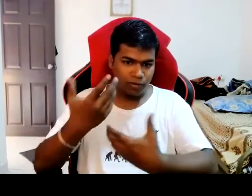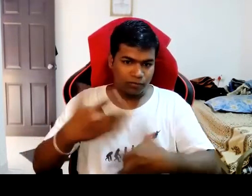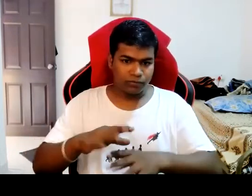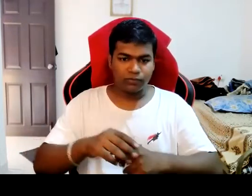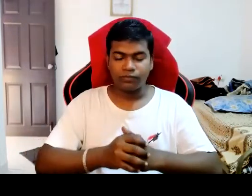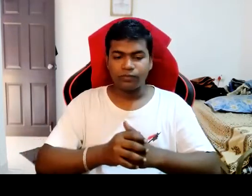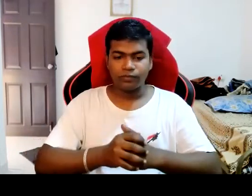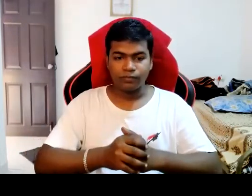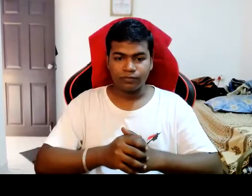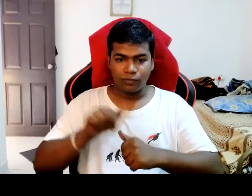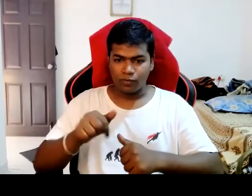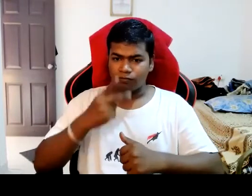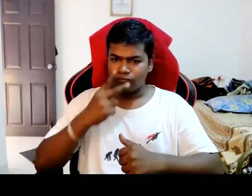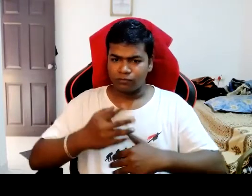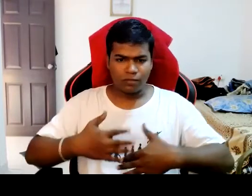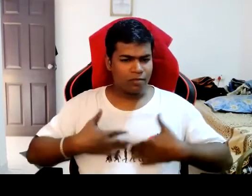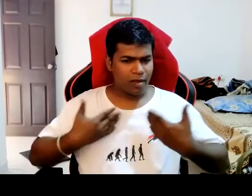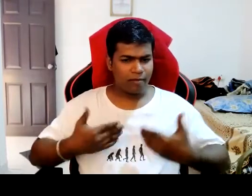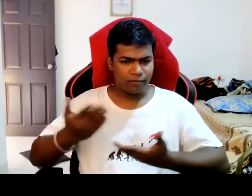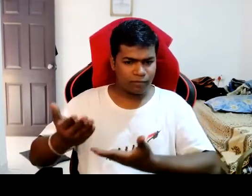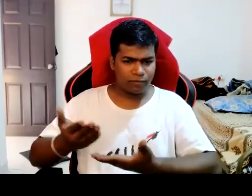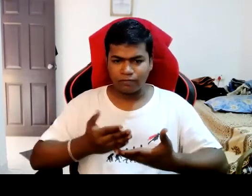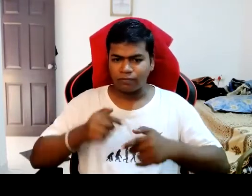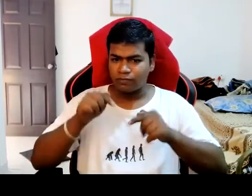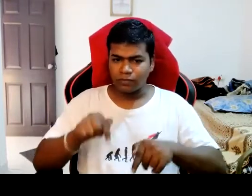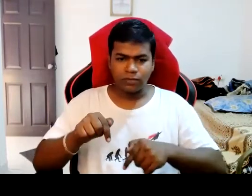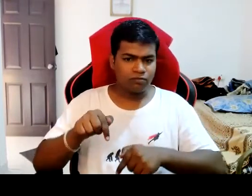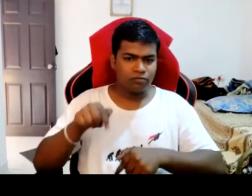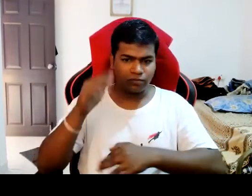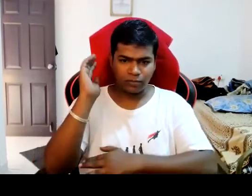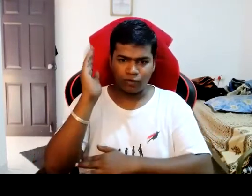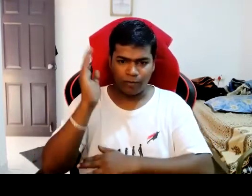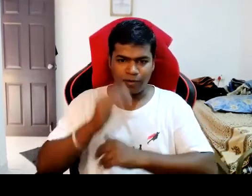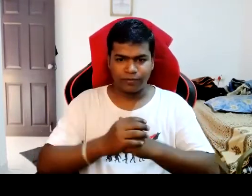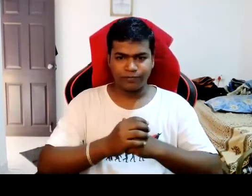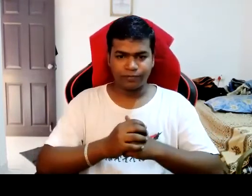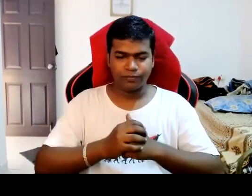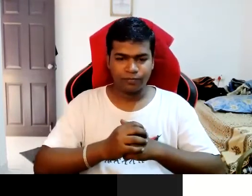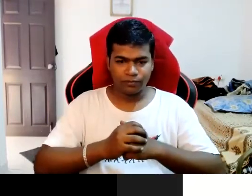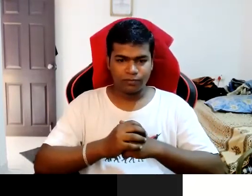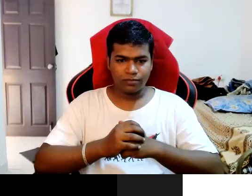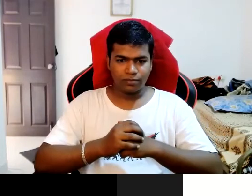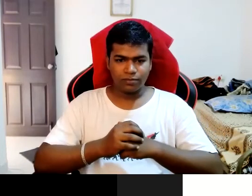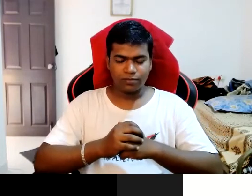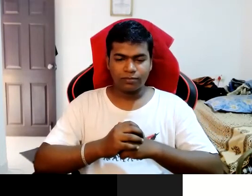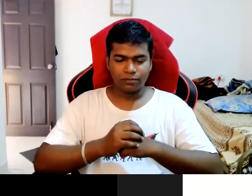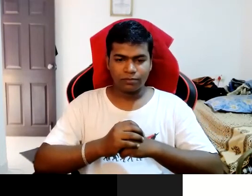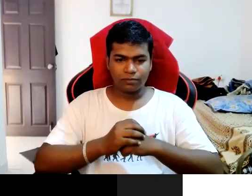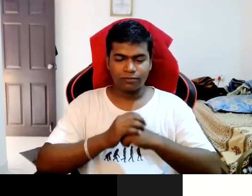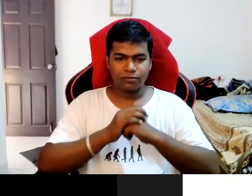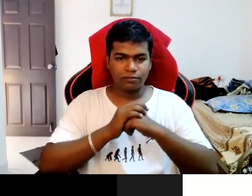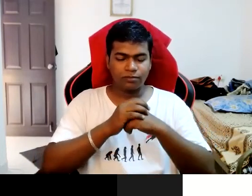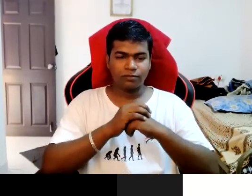Sarisha KV. Welcome Sarisha to ISTEM webinar. Thank you Sahur. Sarisha please